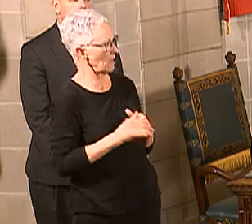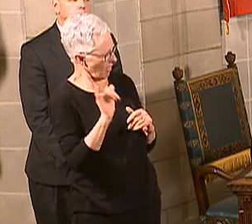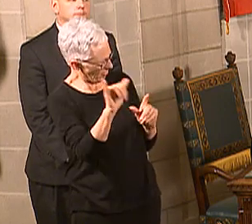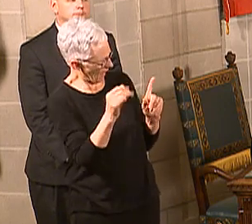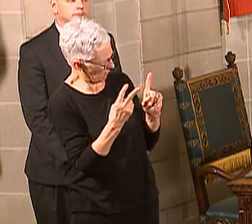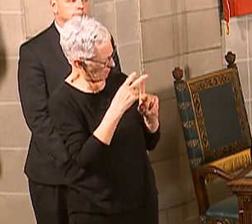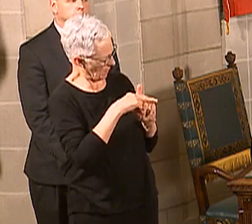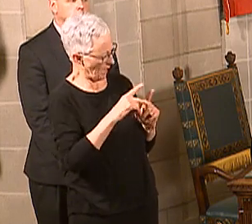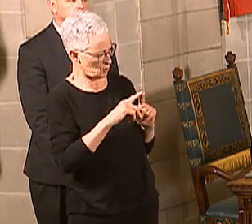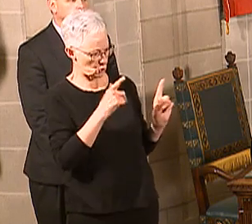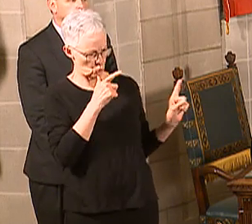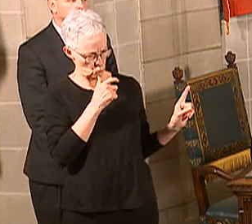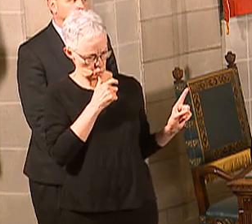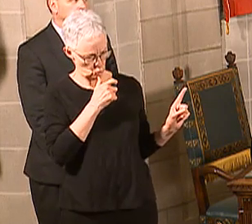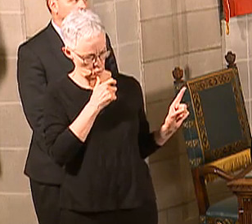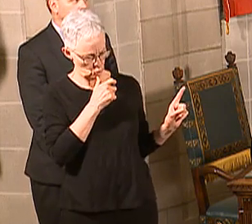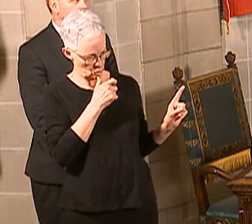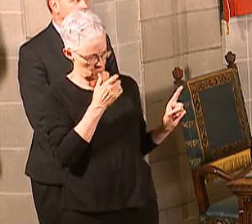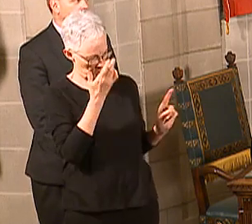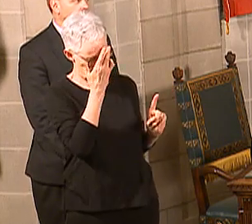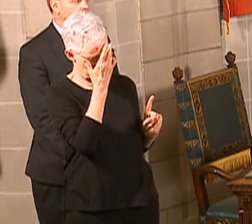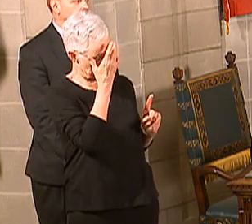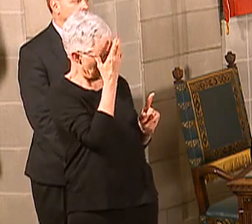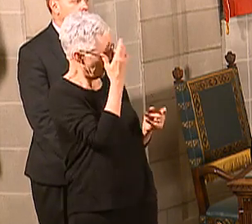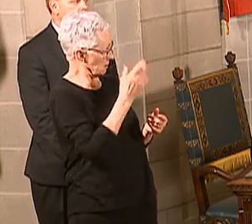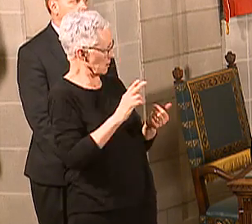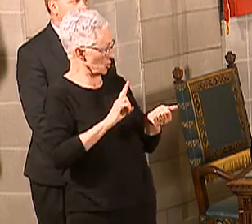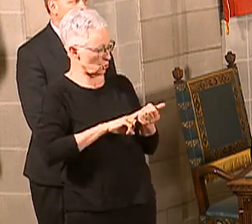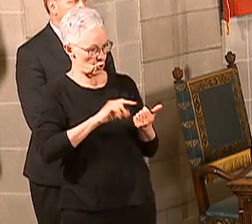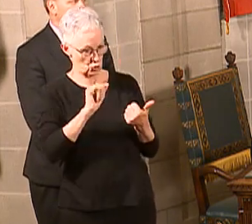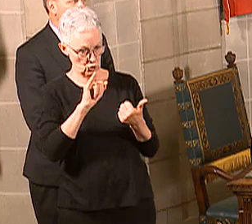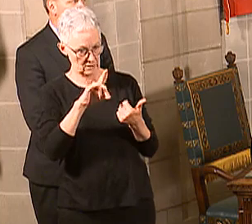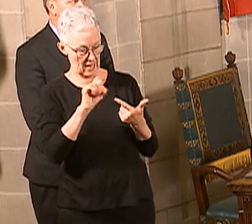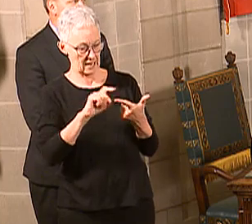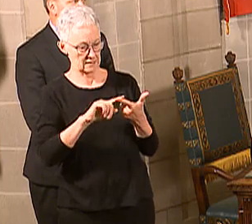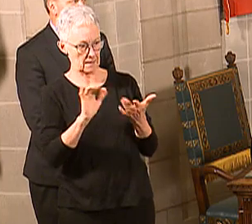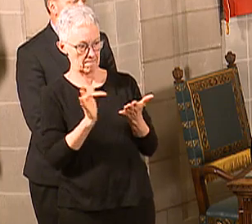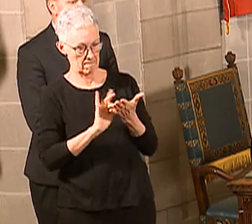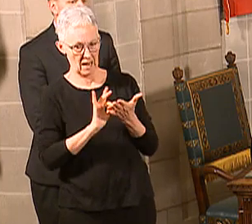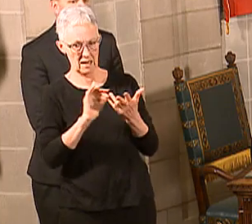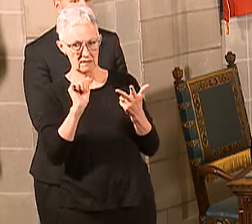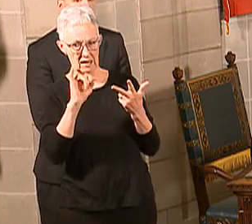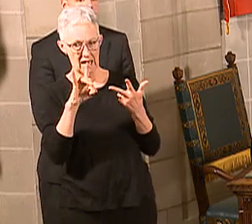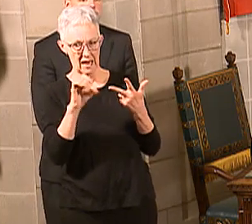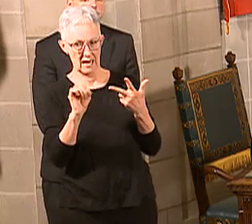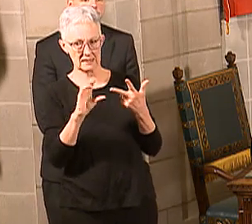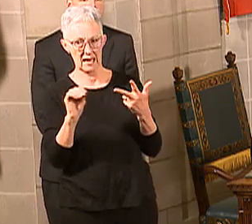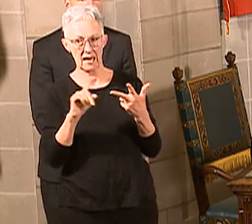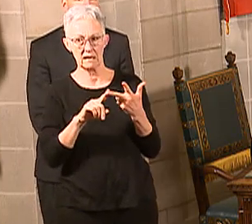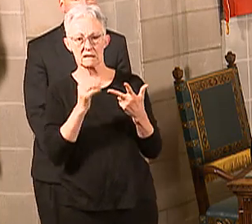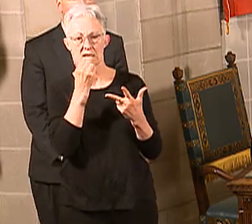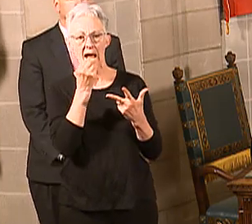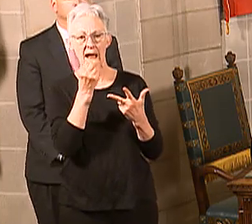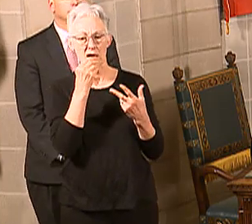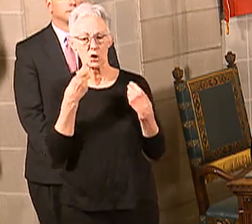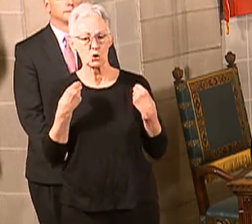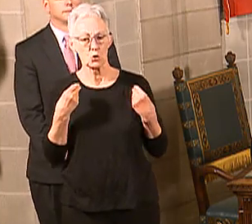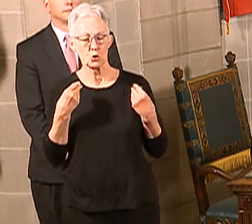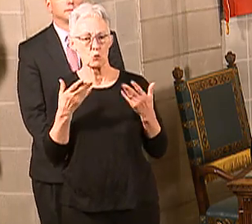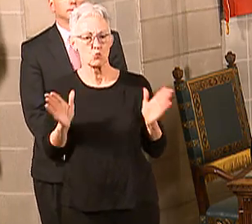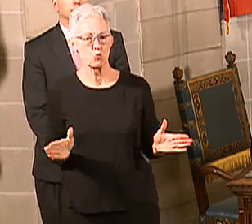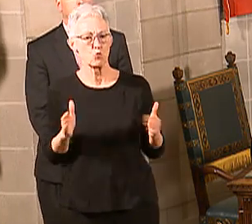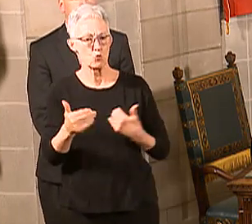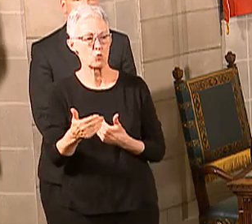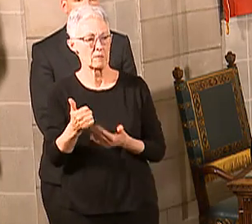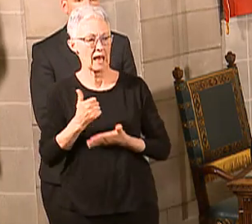So I believe the relaxation is for nurse-aids, medications, and dining assistance. Okay. Can you give